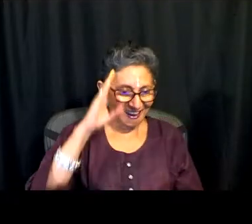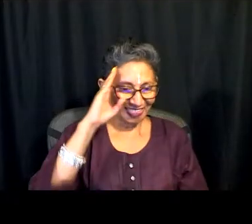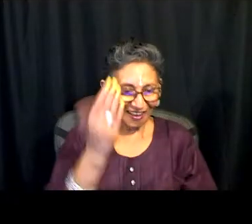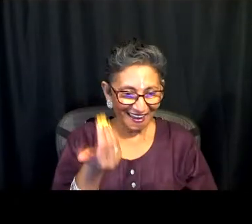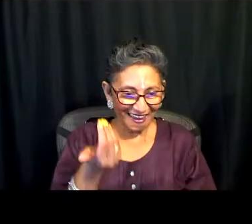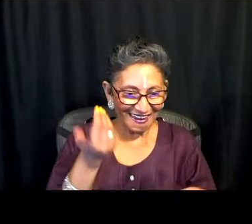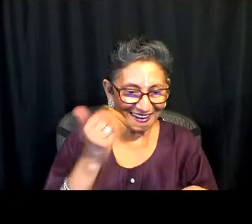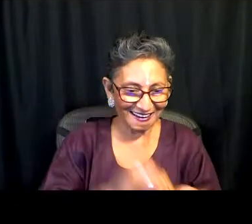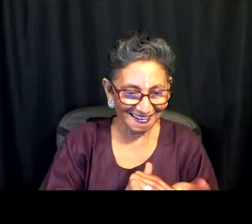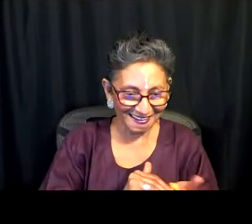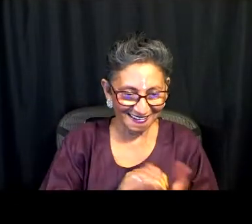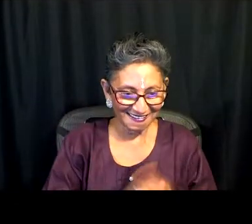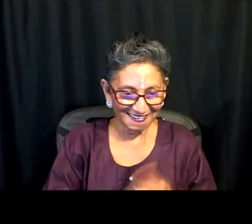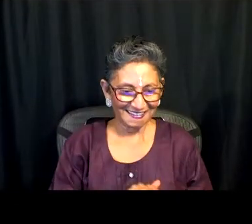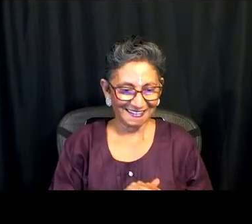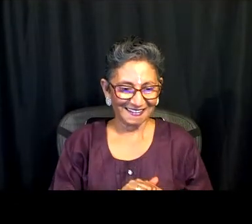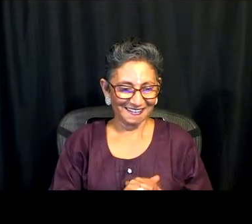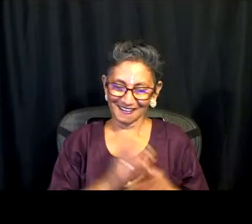give us a minute